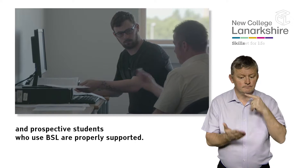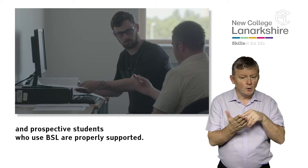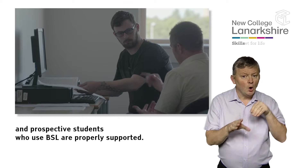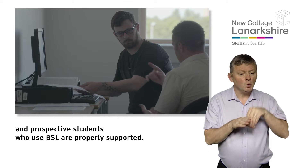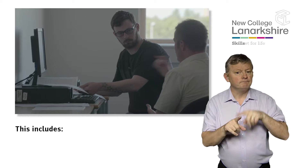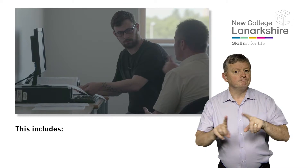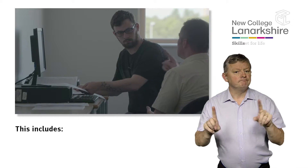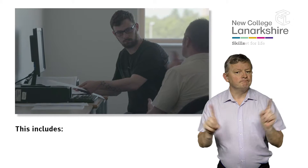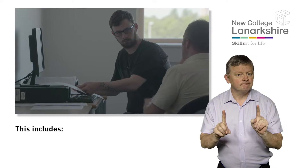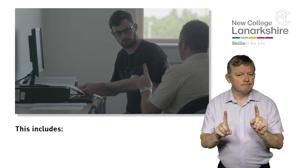This includes